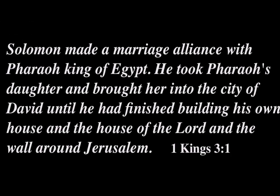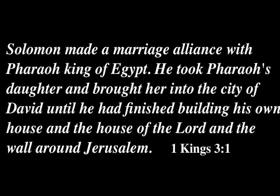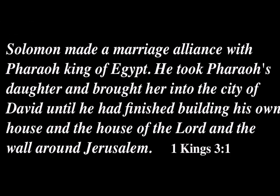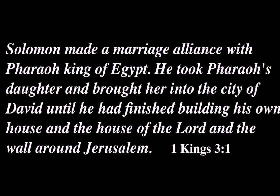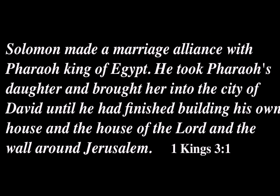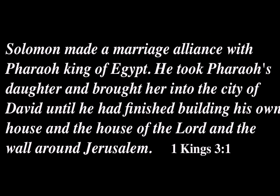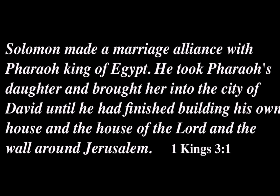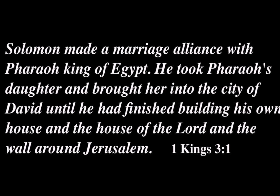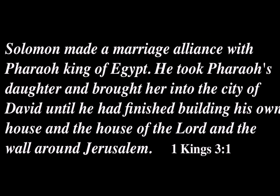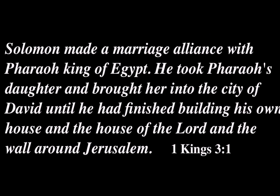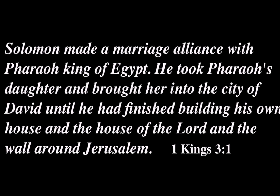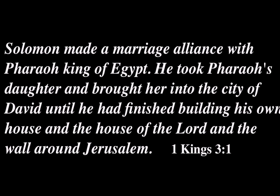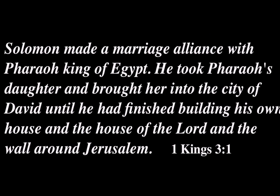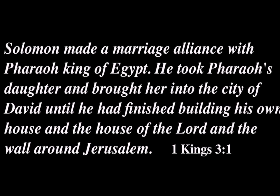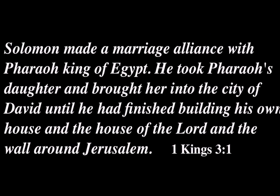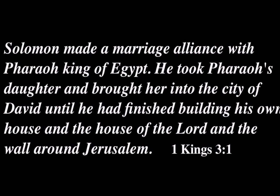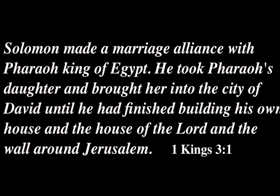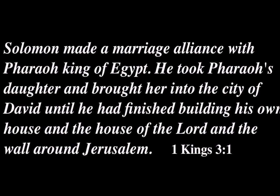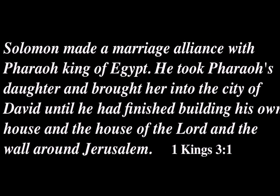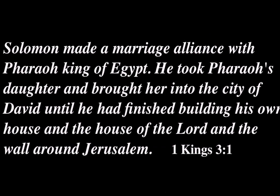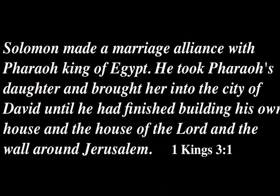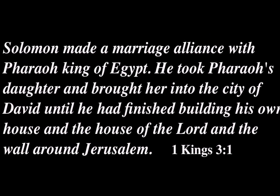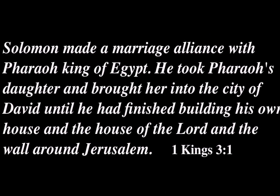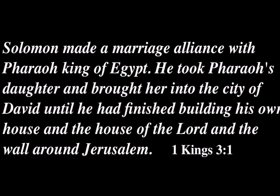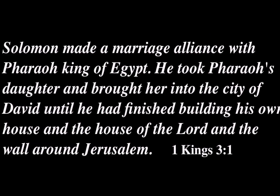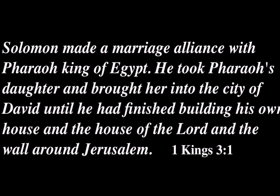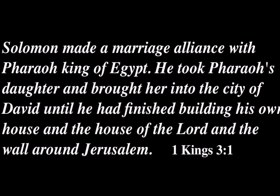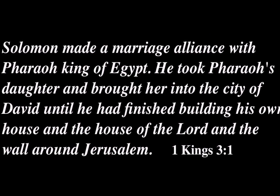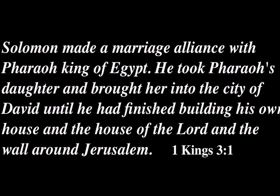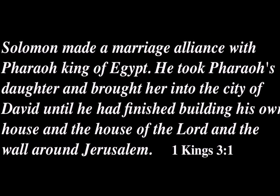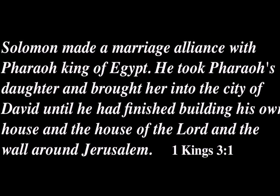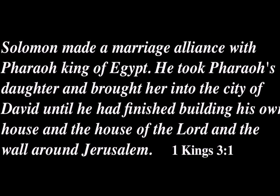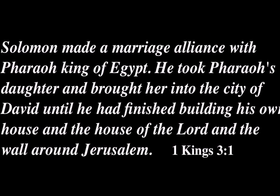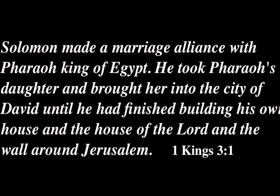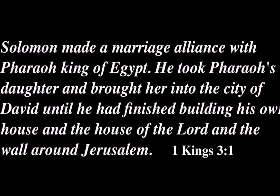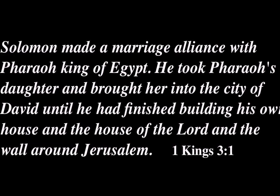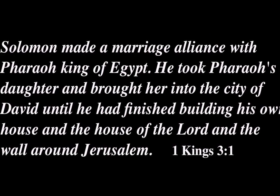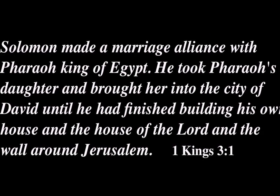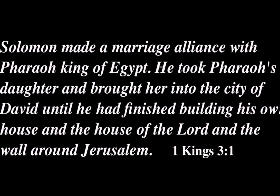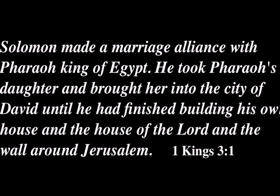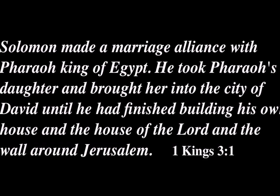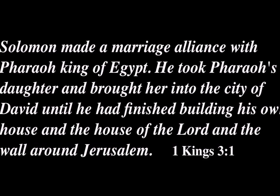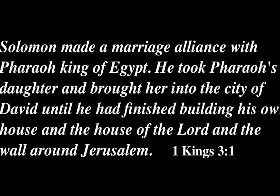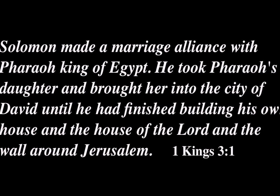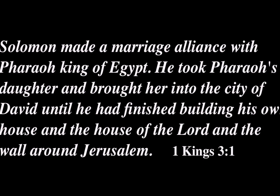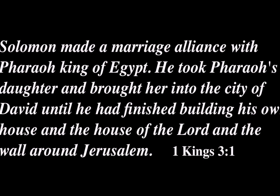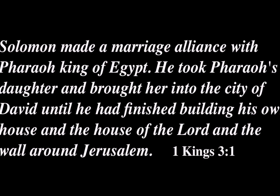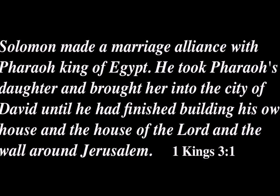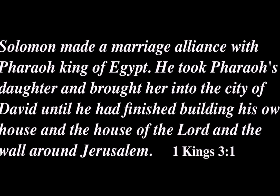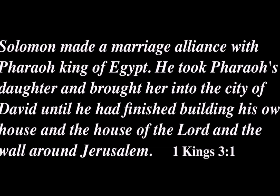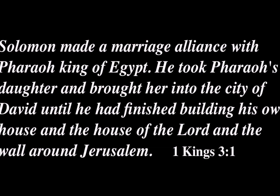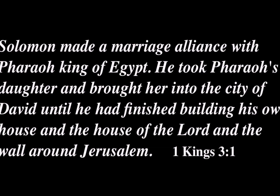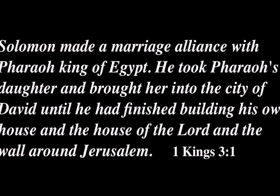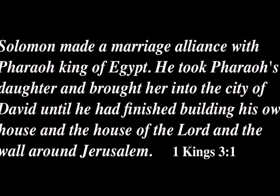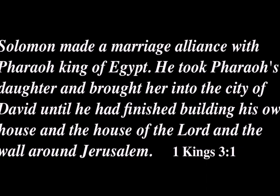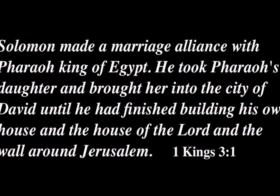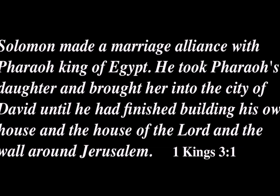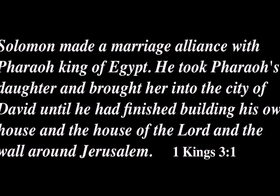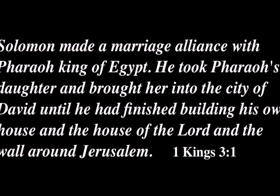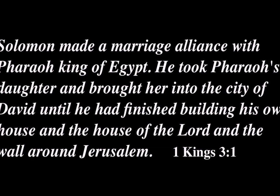Solomon made a marriage alliance with Pharaoh, king of Egypt. He took Pharaoh's daughter and brought her into the city of David until he had finished building his